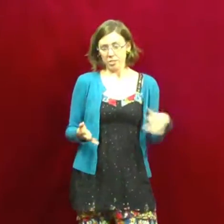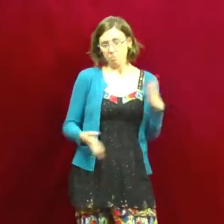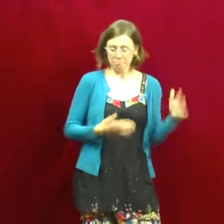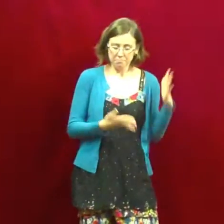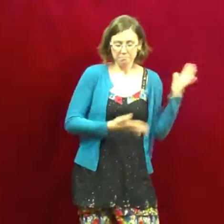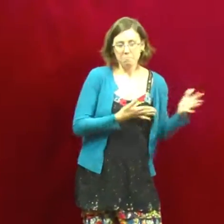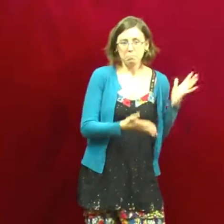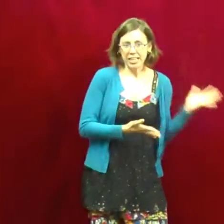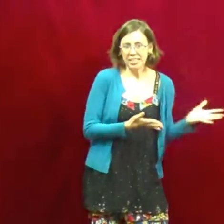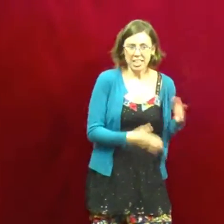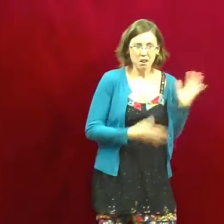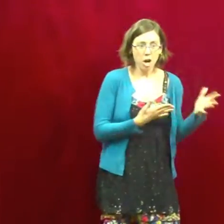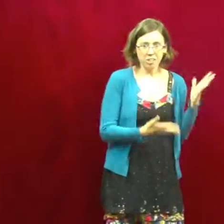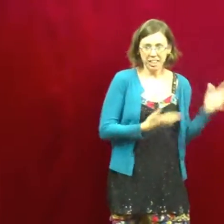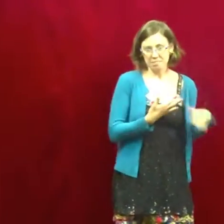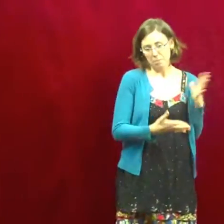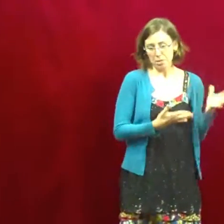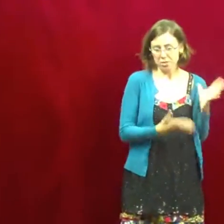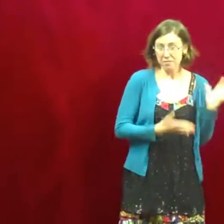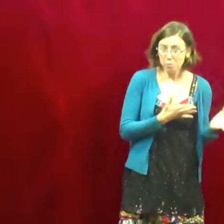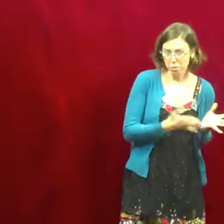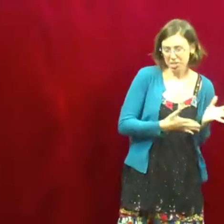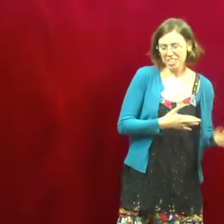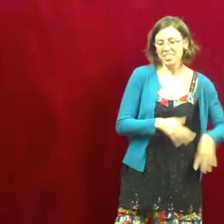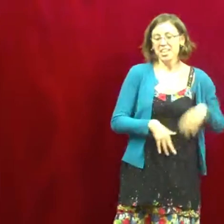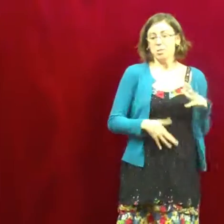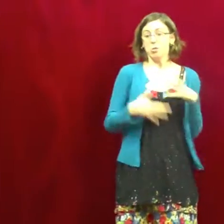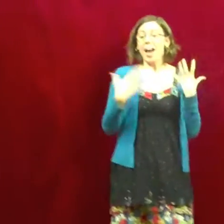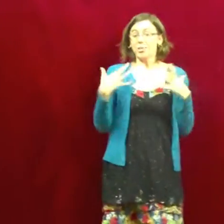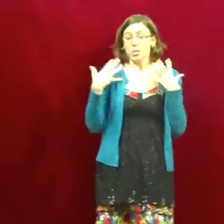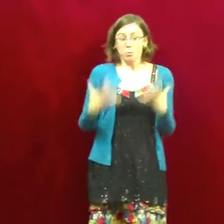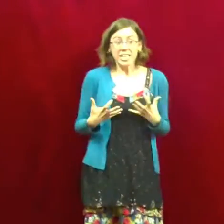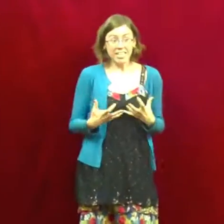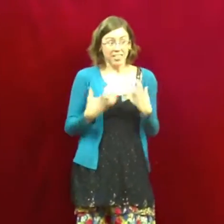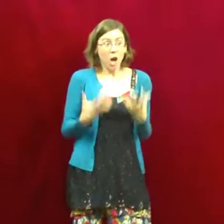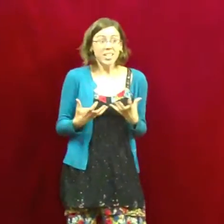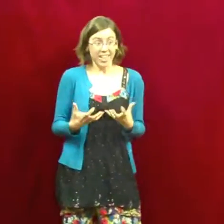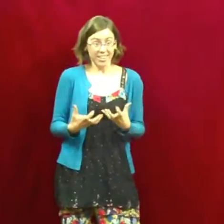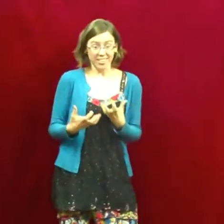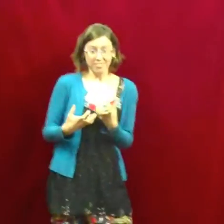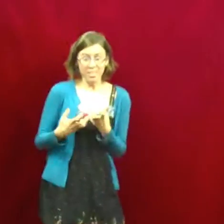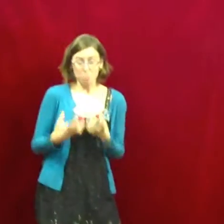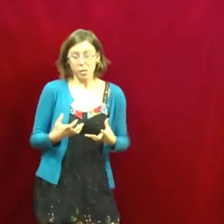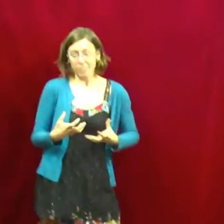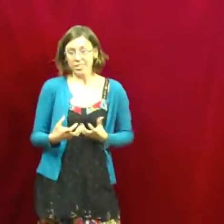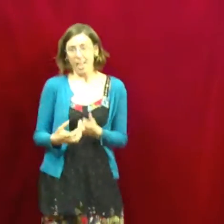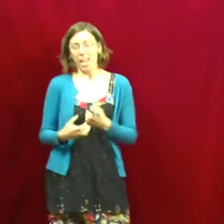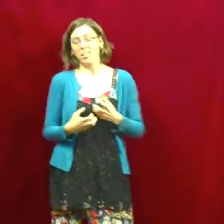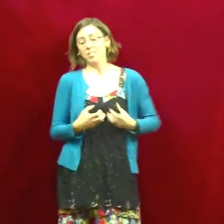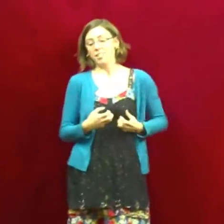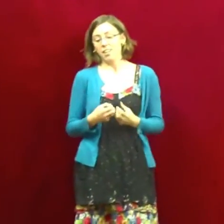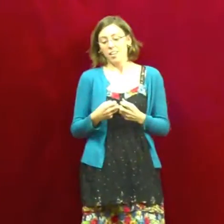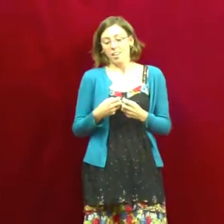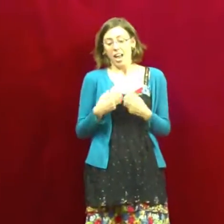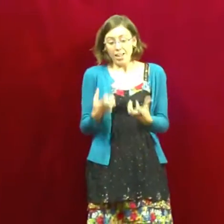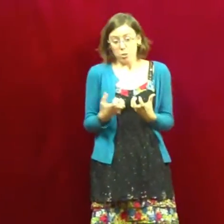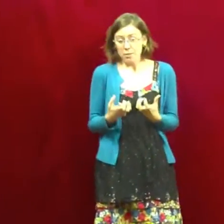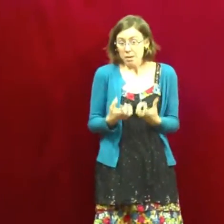blatantly ogling pictures of elf orgies to actually reading the content of these books and actually becoming